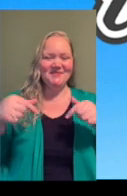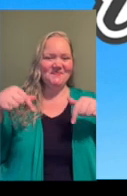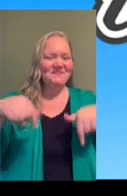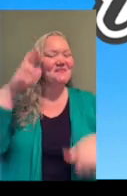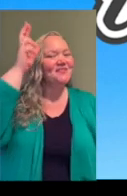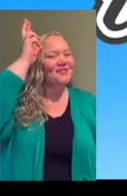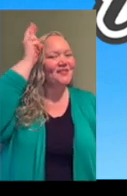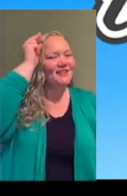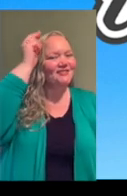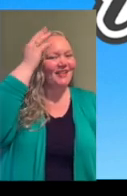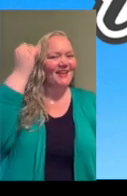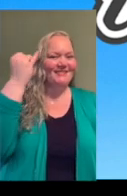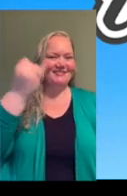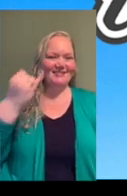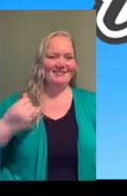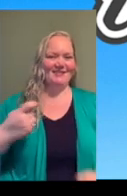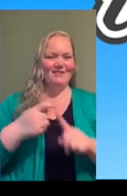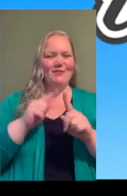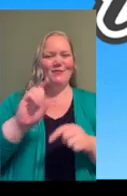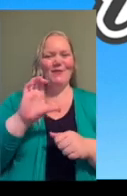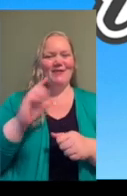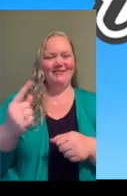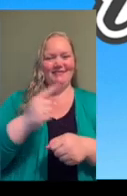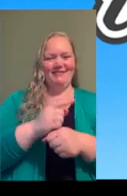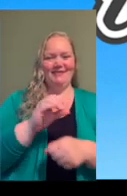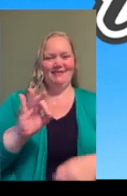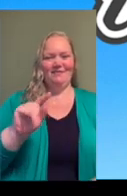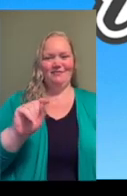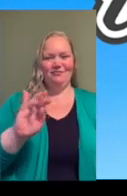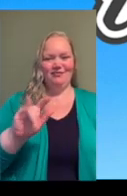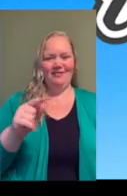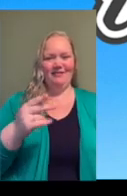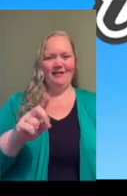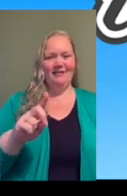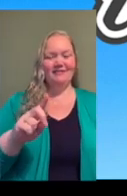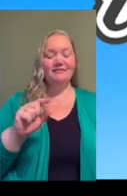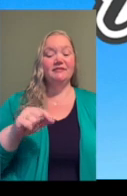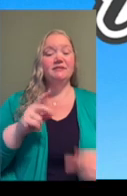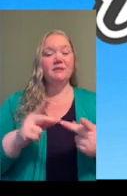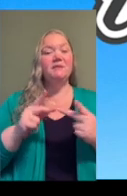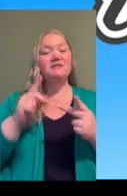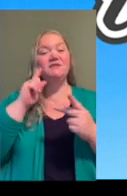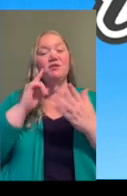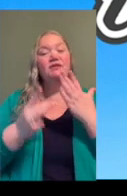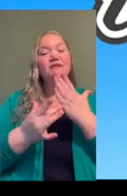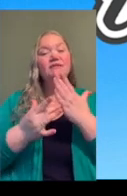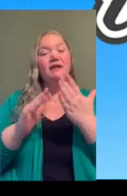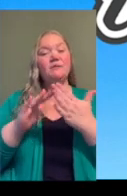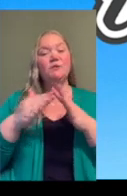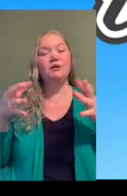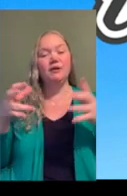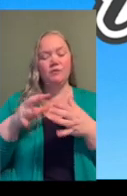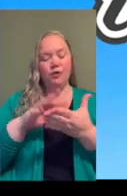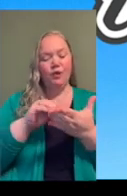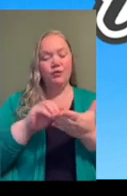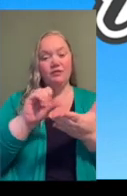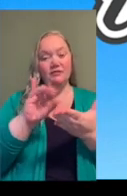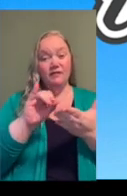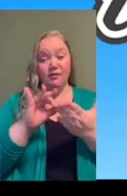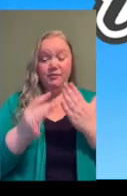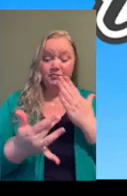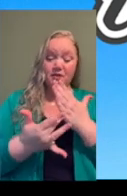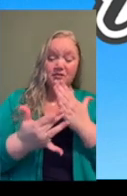Welcome! It's Rachel and Jessica from 100 Days of Trailhead, the place where the tech community comes to learn Salesforce,